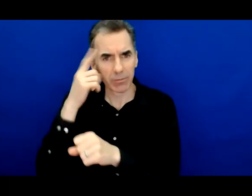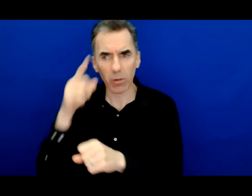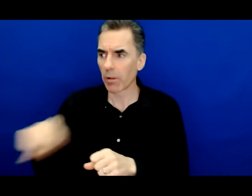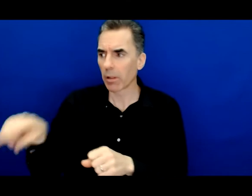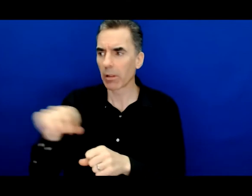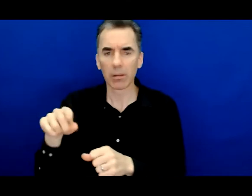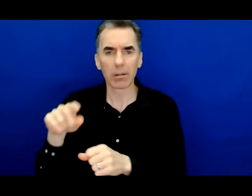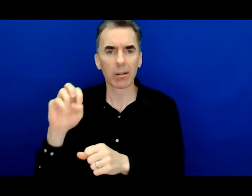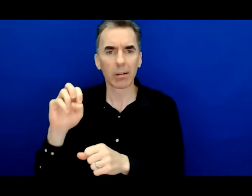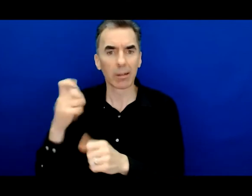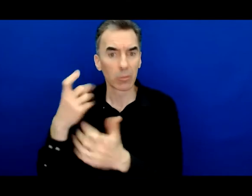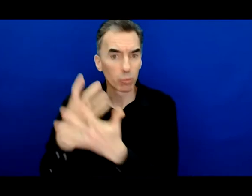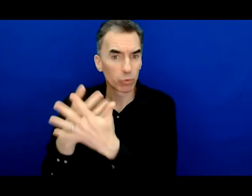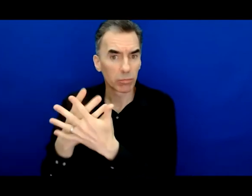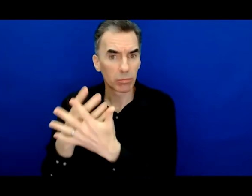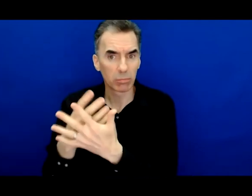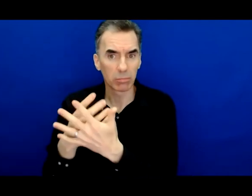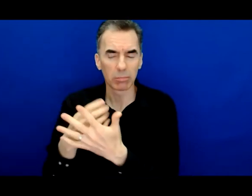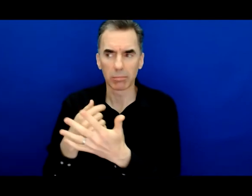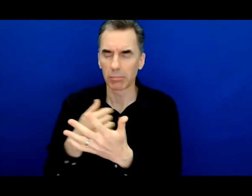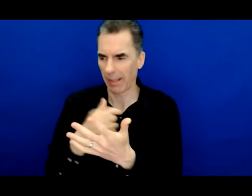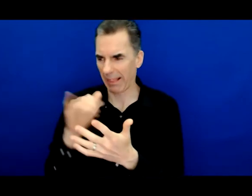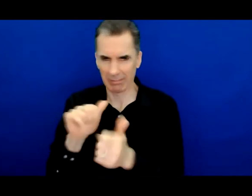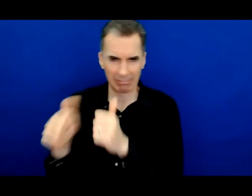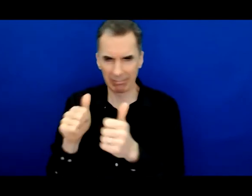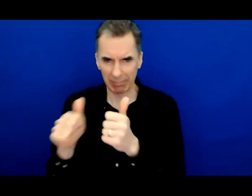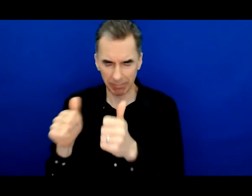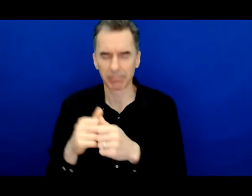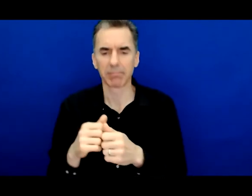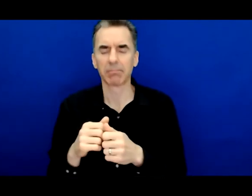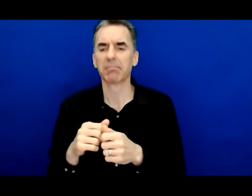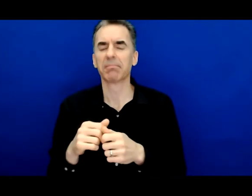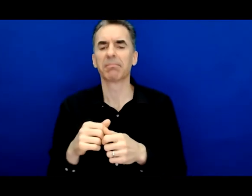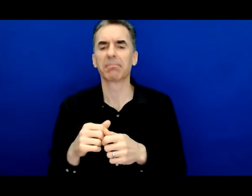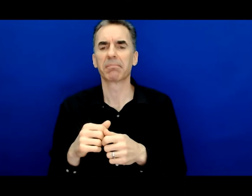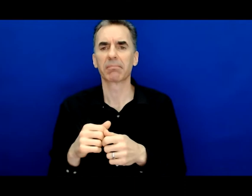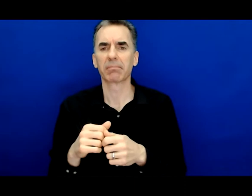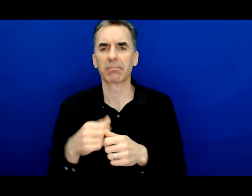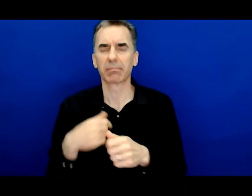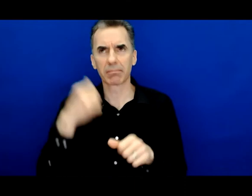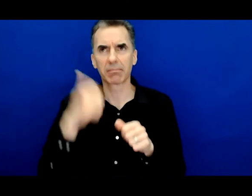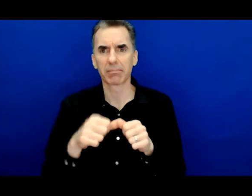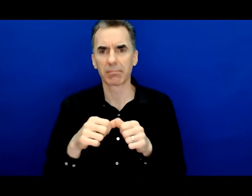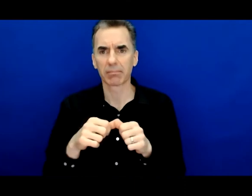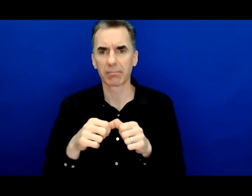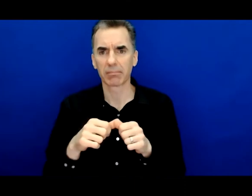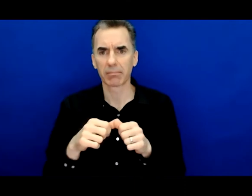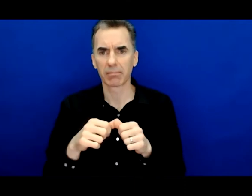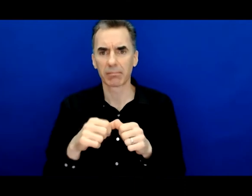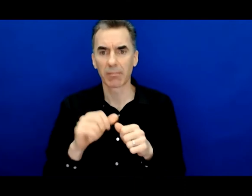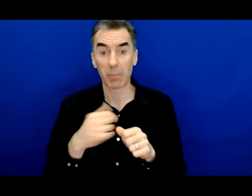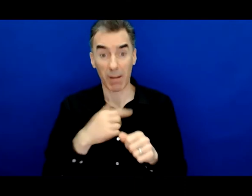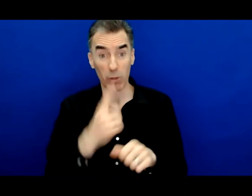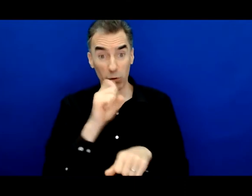shape the work and lead the advocacy work and I got to the point where I went from my first job which was $16,000 a